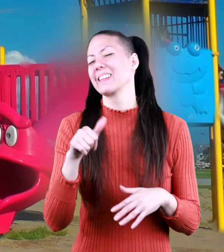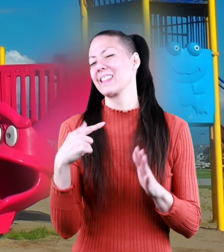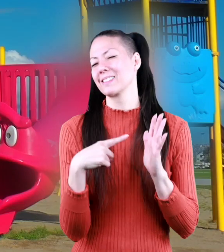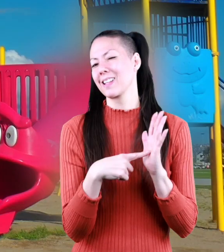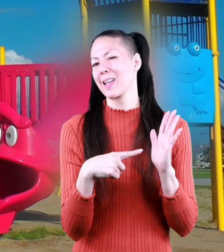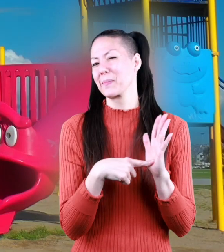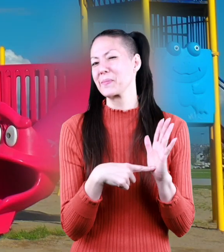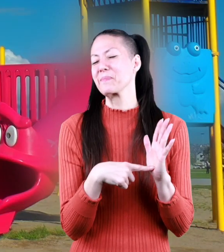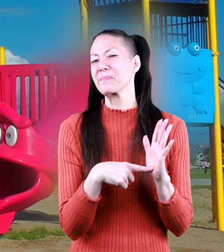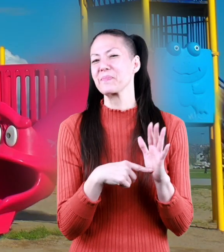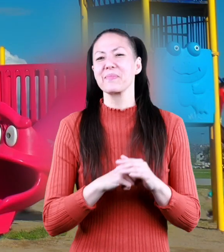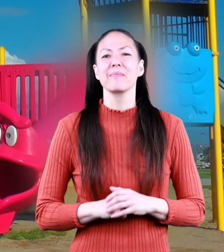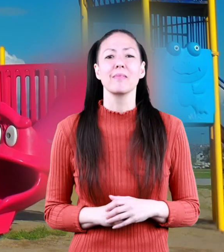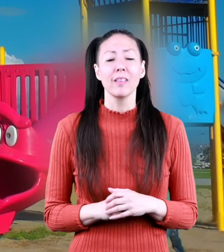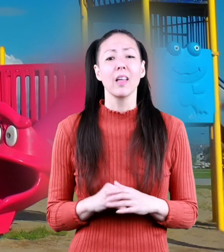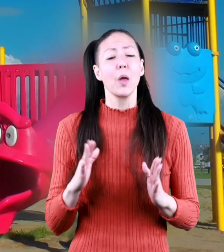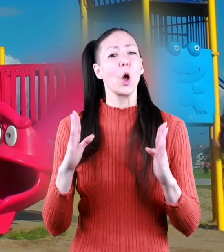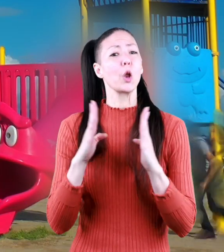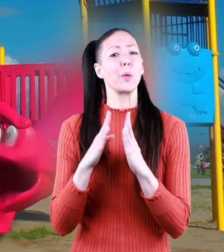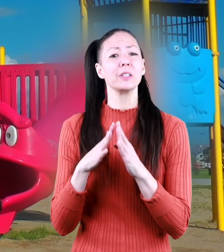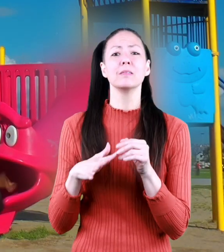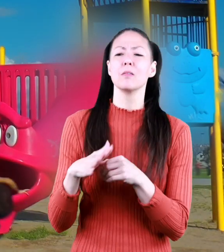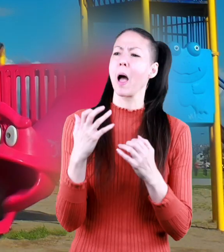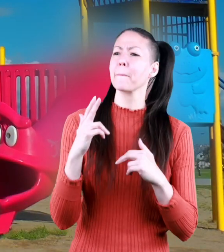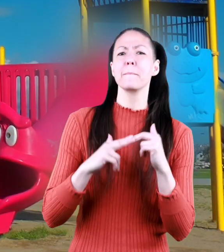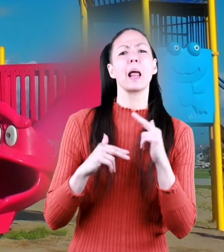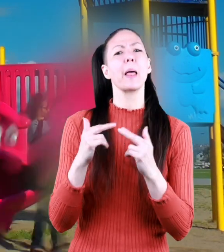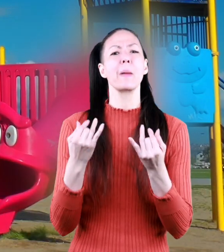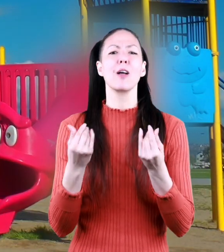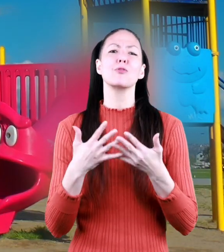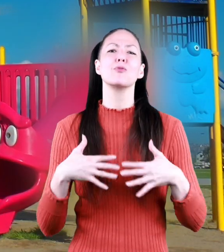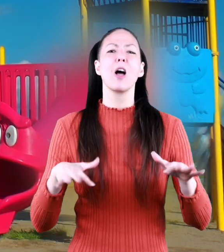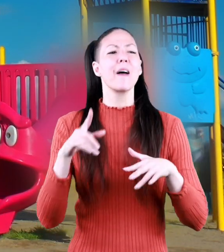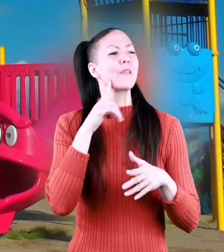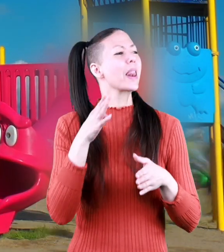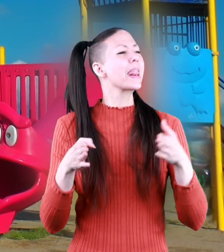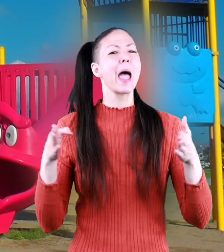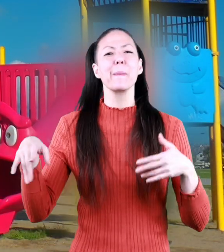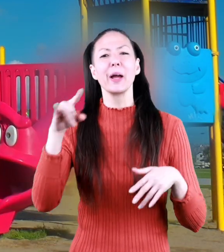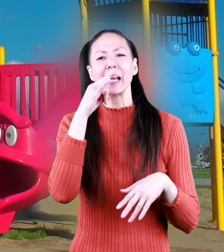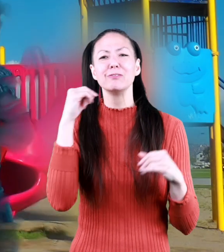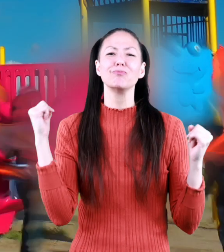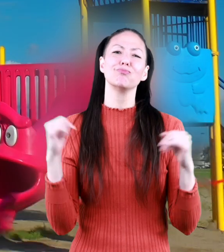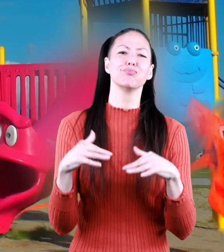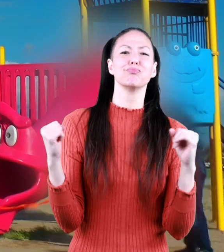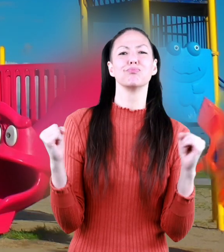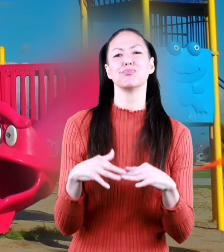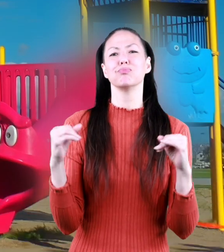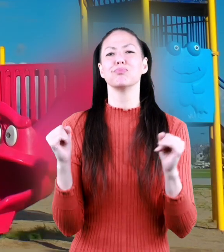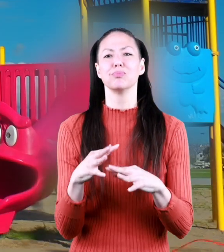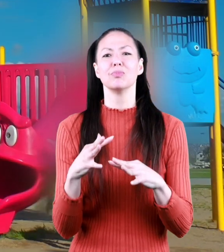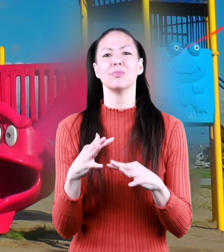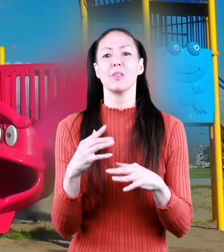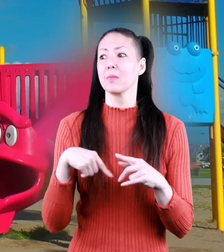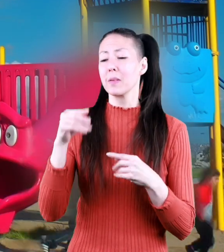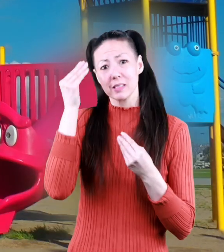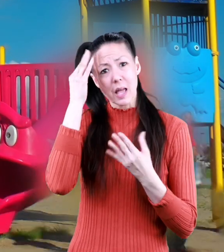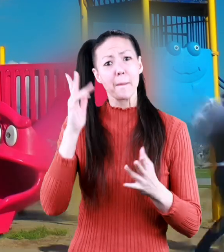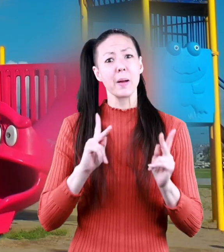another example let's say a community wants to build a playground for the neighborhood kids and they want to tell the people living there what